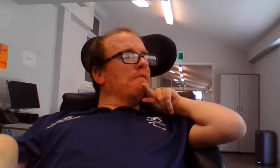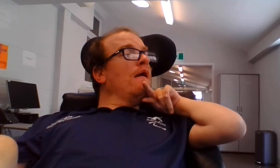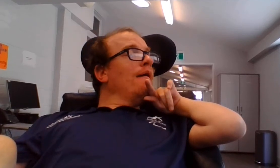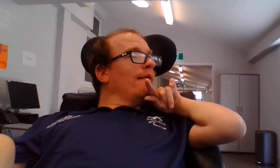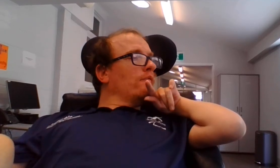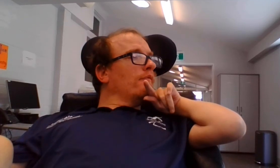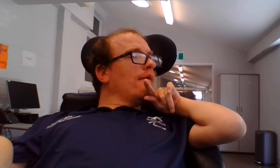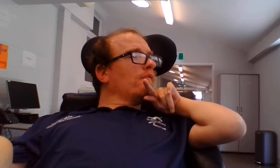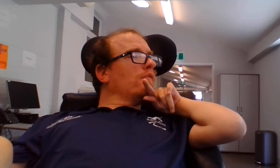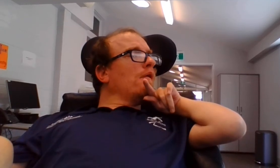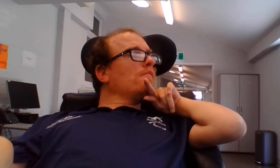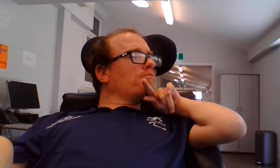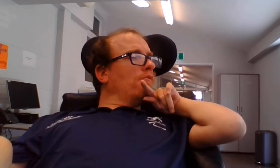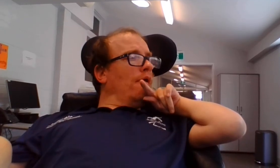63.